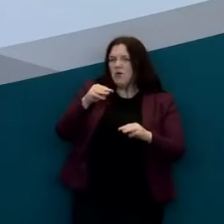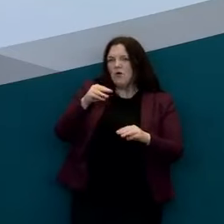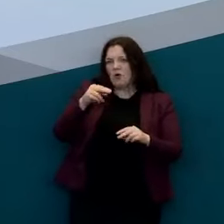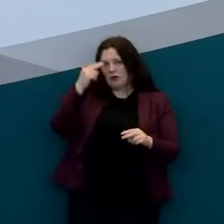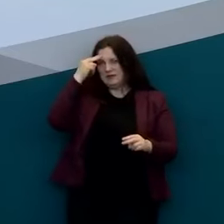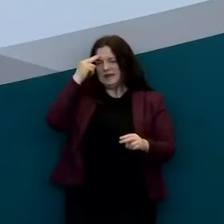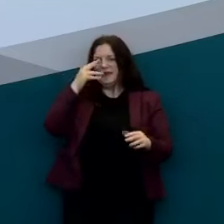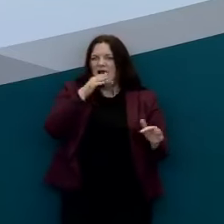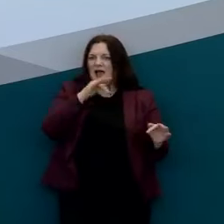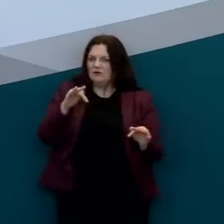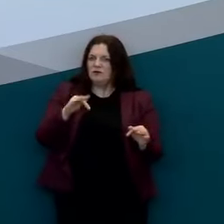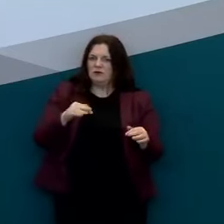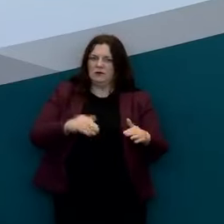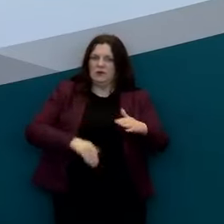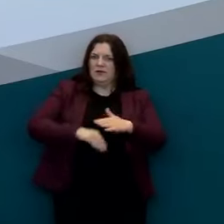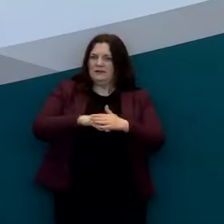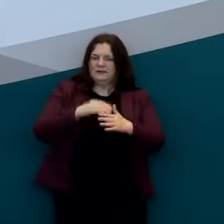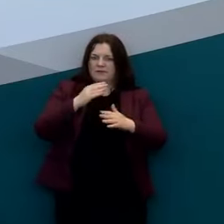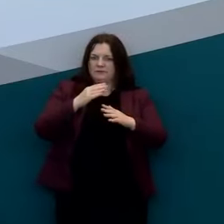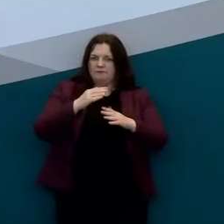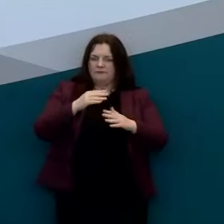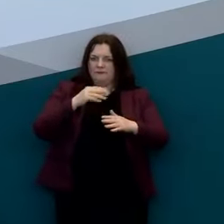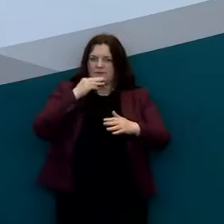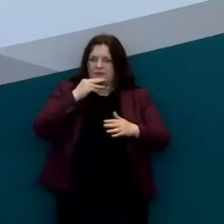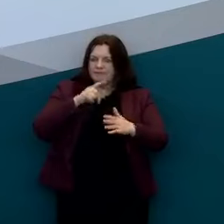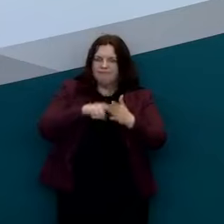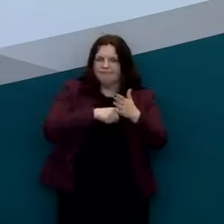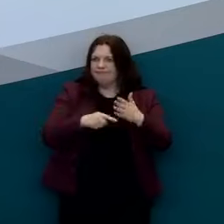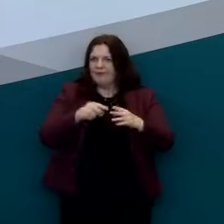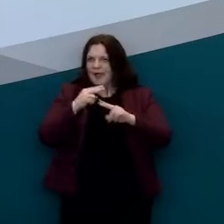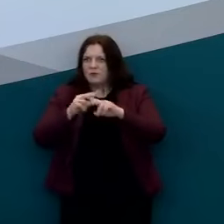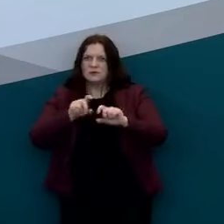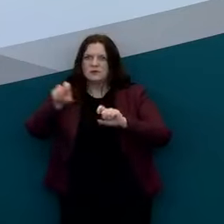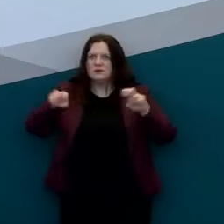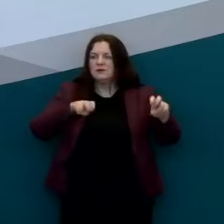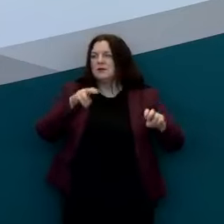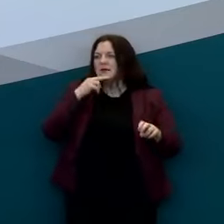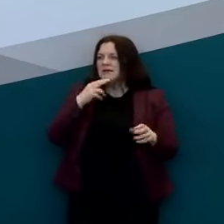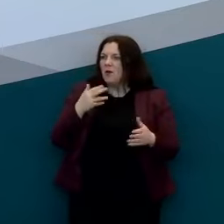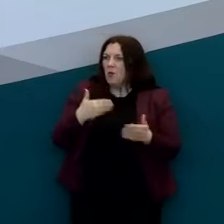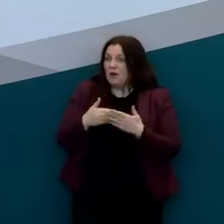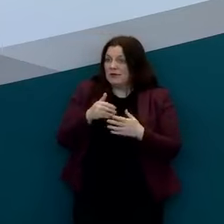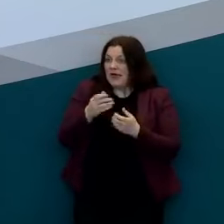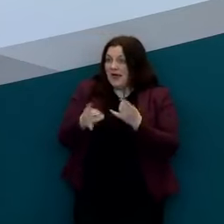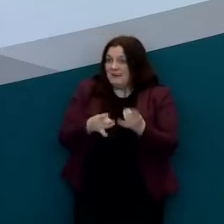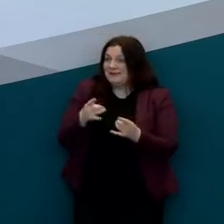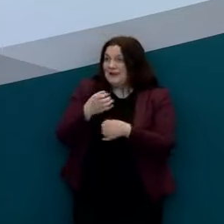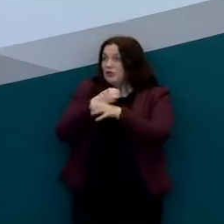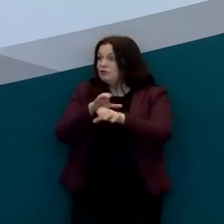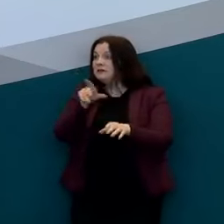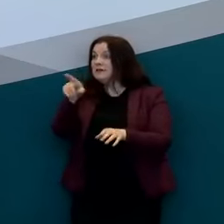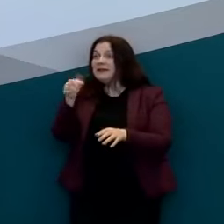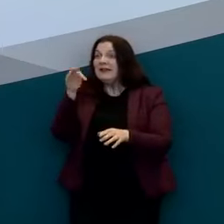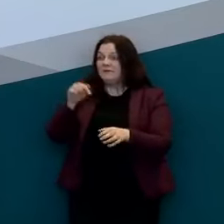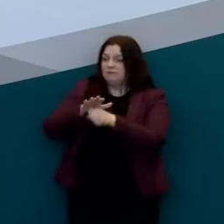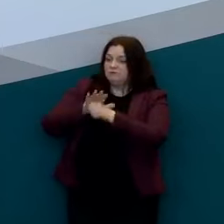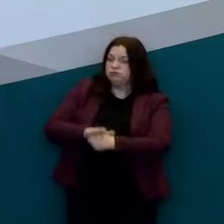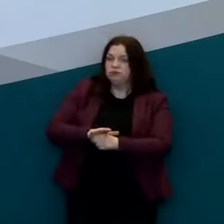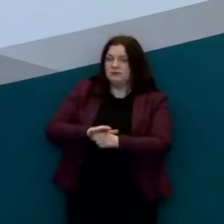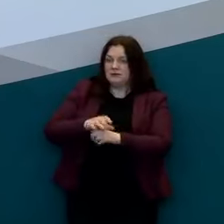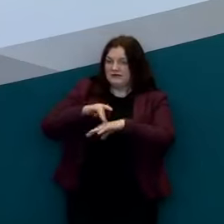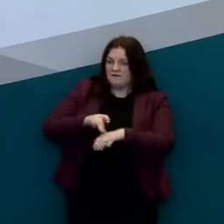restriction situation what happens to a country that has been successful if you like in containing or suppressing infection when